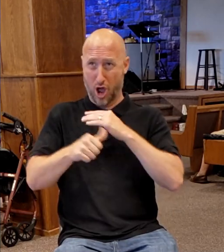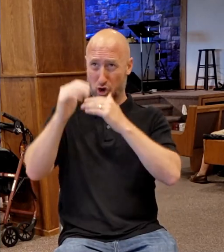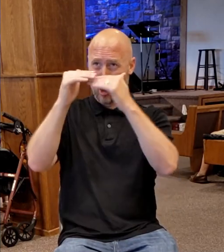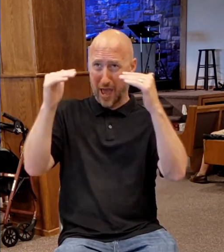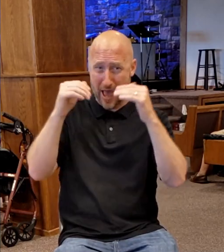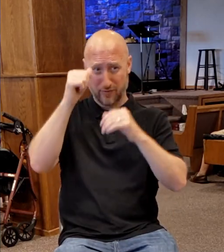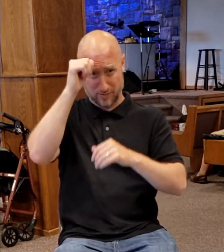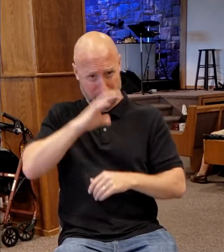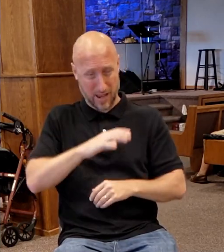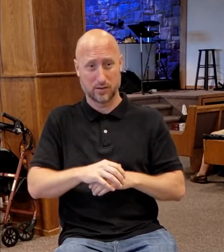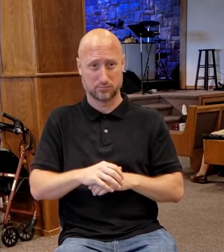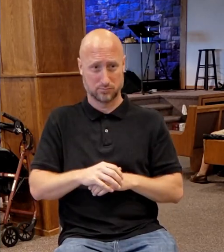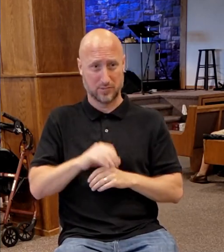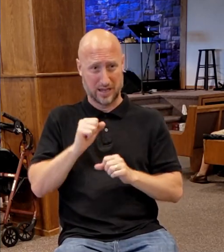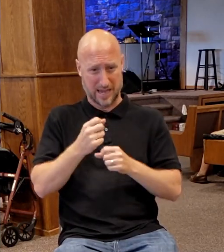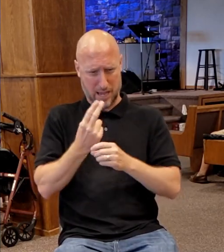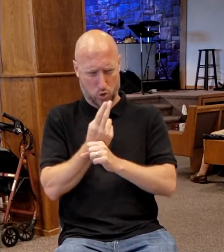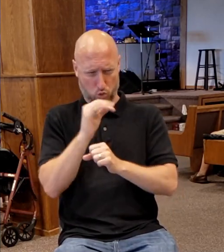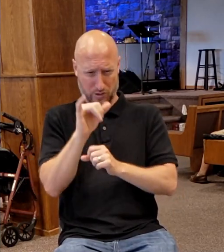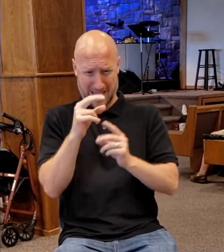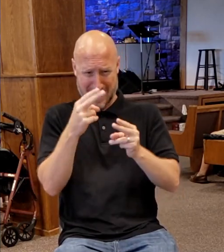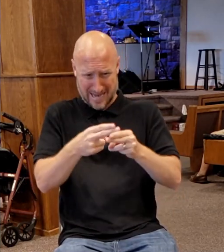whereby we must be saved? Deceiver.